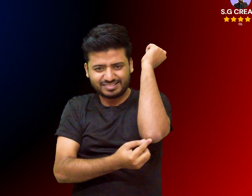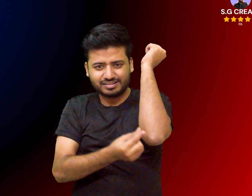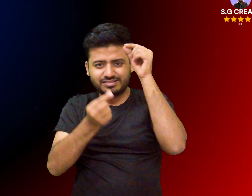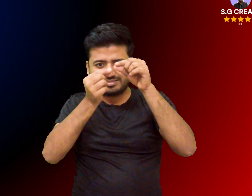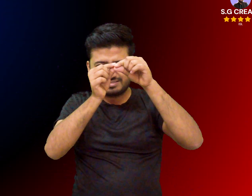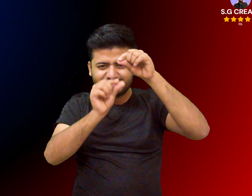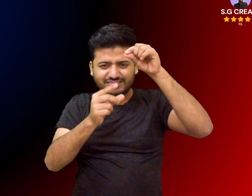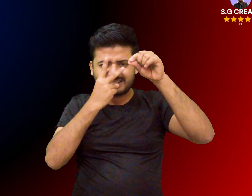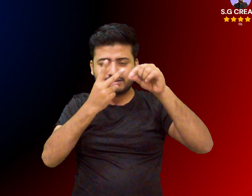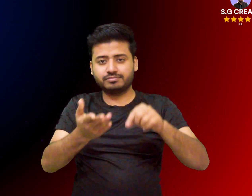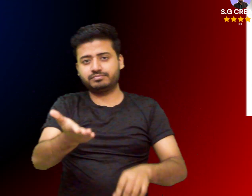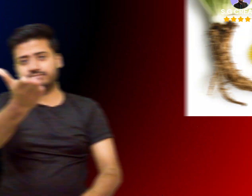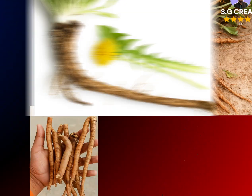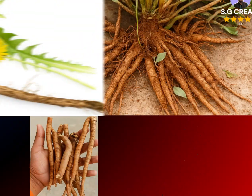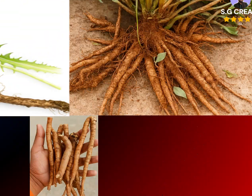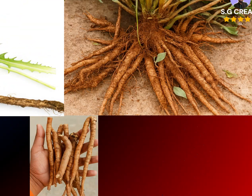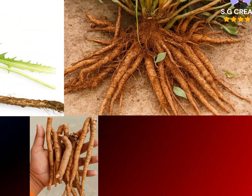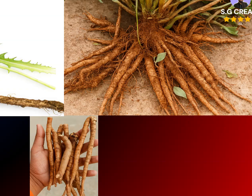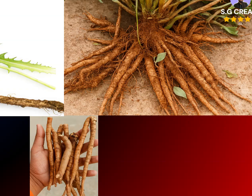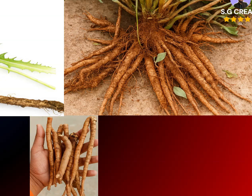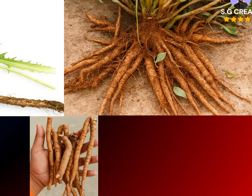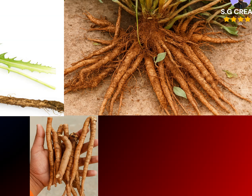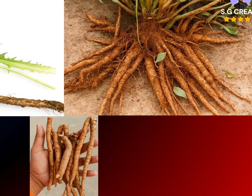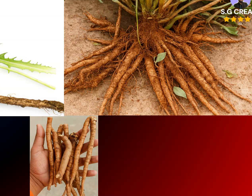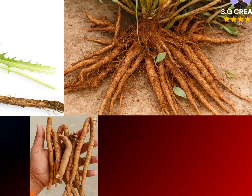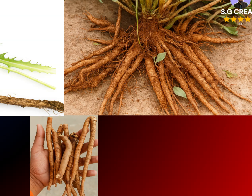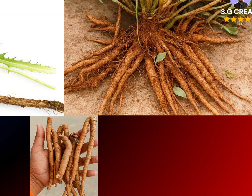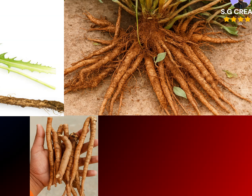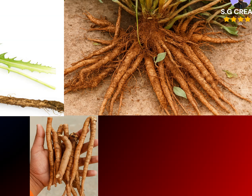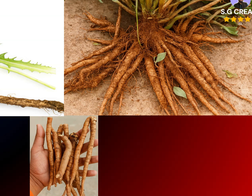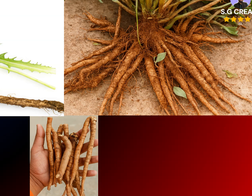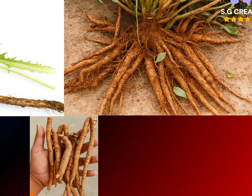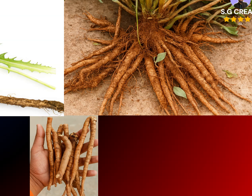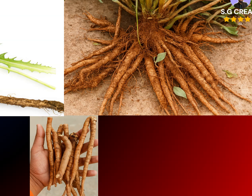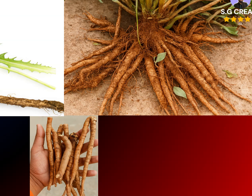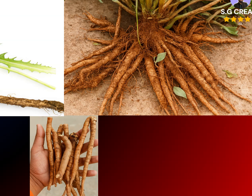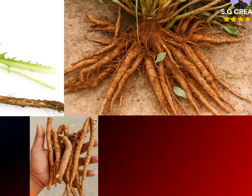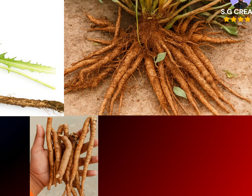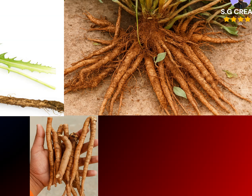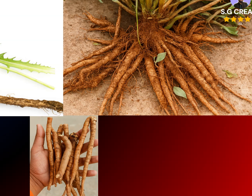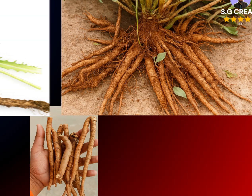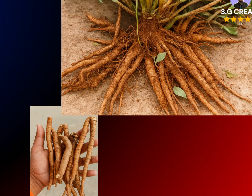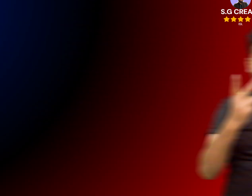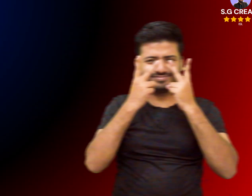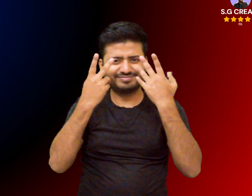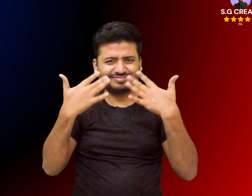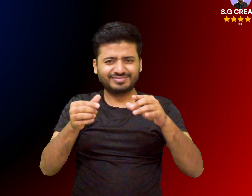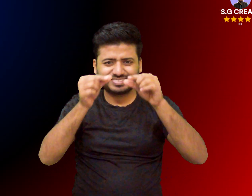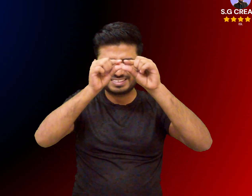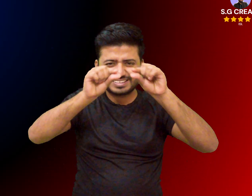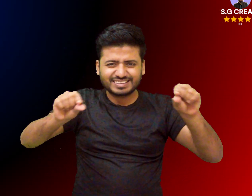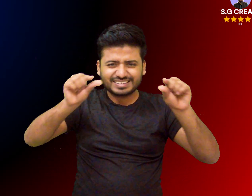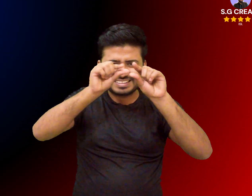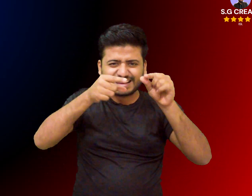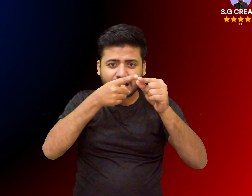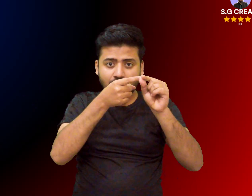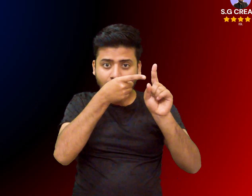177 degrees c for 10 minutes to 3 hours until dark brown and easily snappable brew the tea